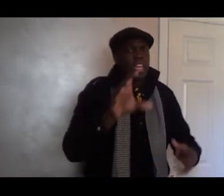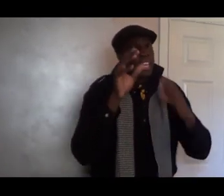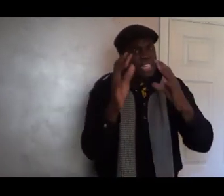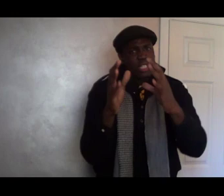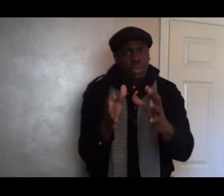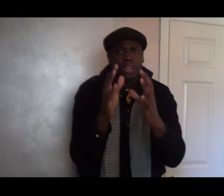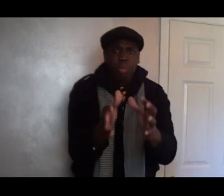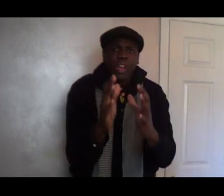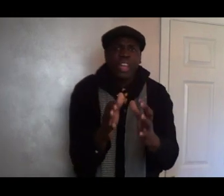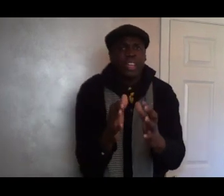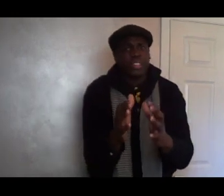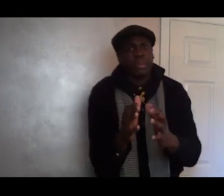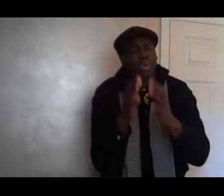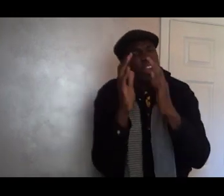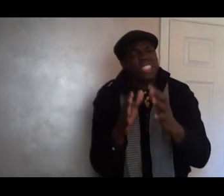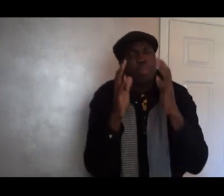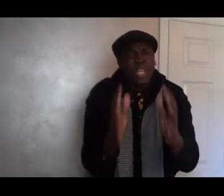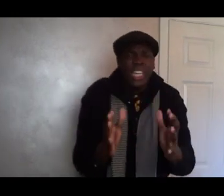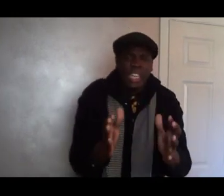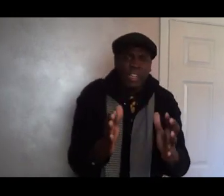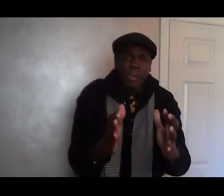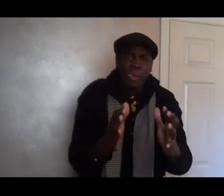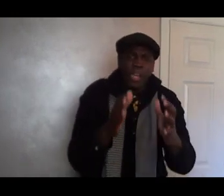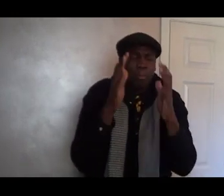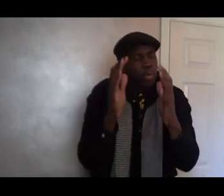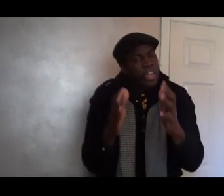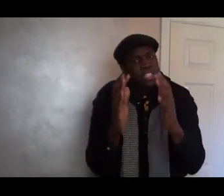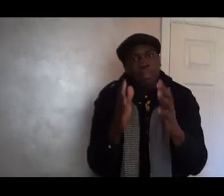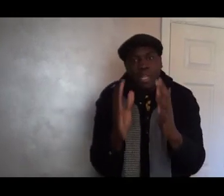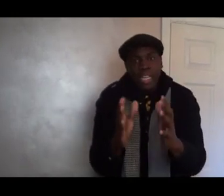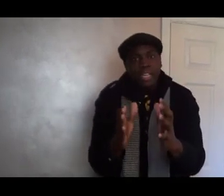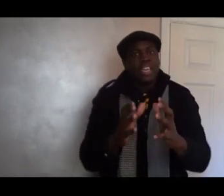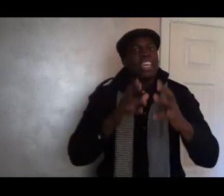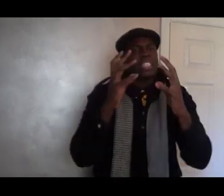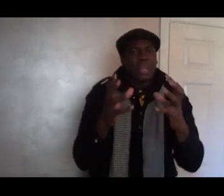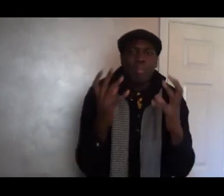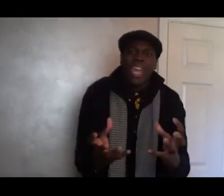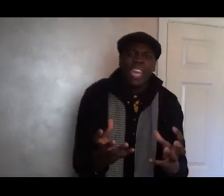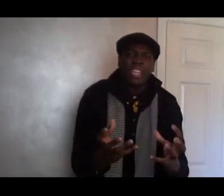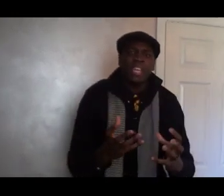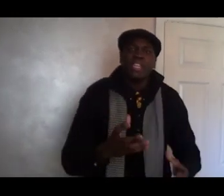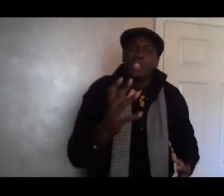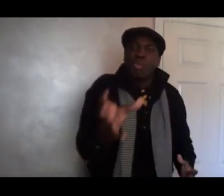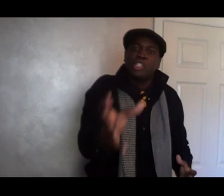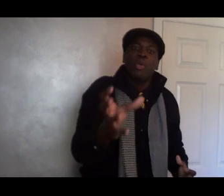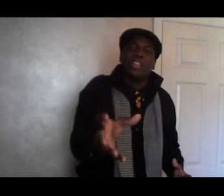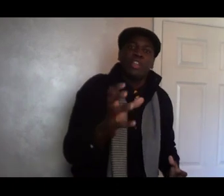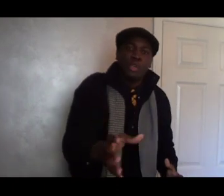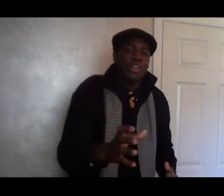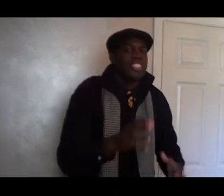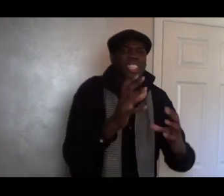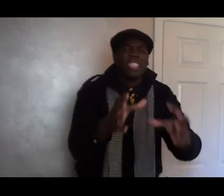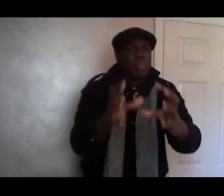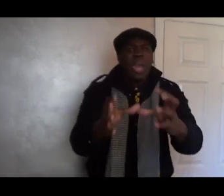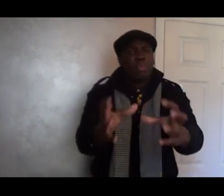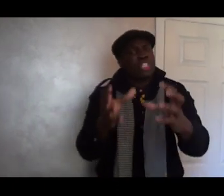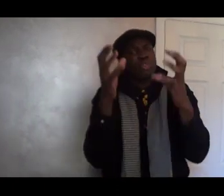this is what prayer is. Prayer is a plea. Prayer is a plea. It's a demand. So what you have to do is, it doesn't matter what your